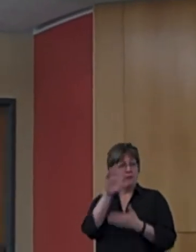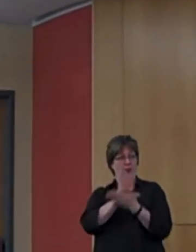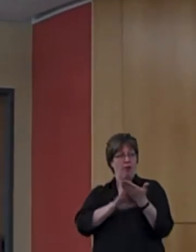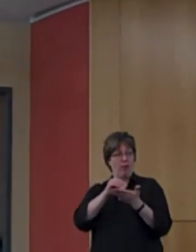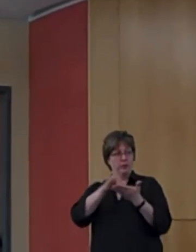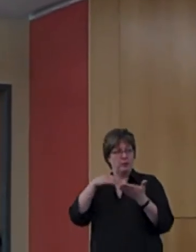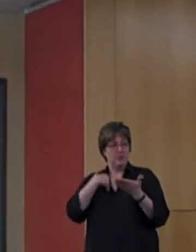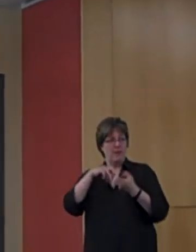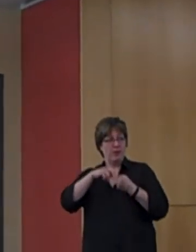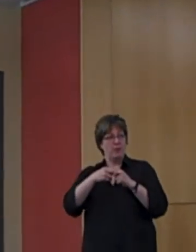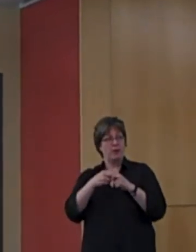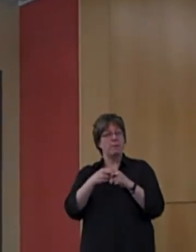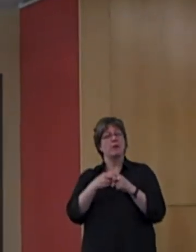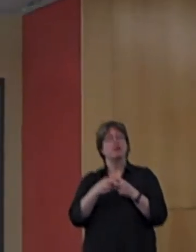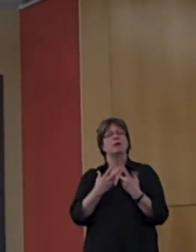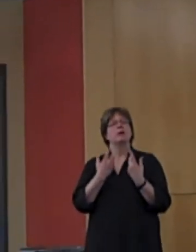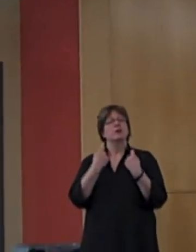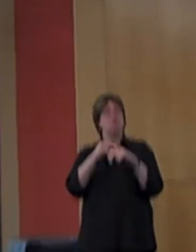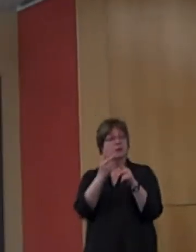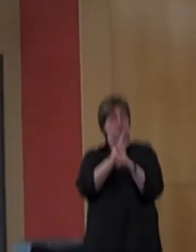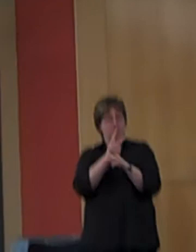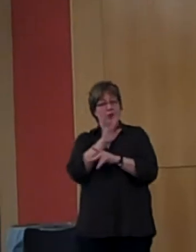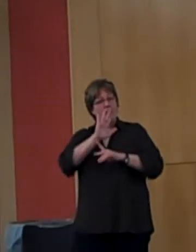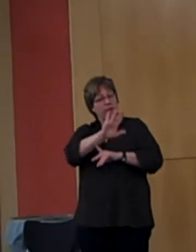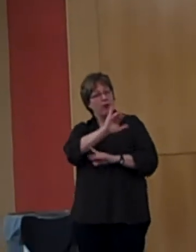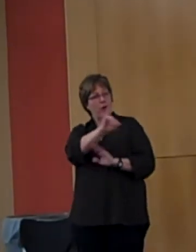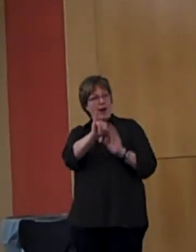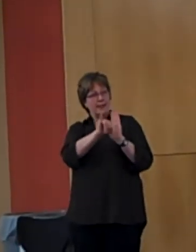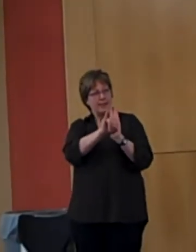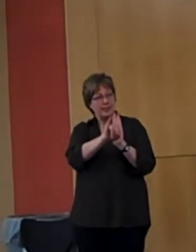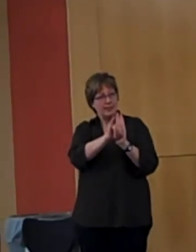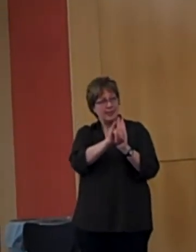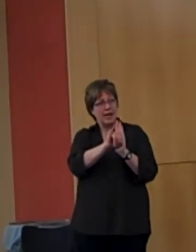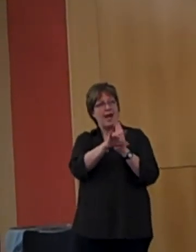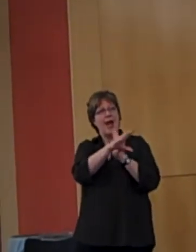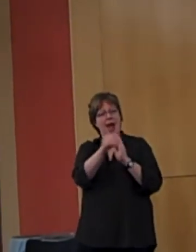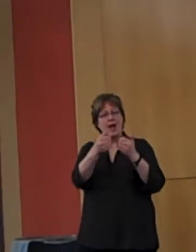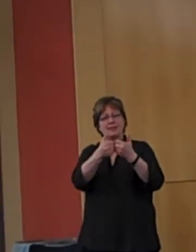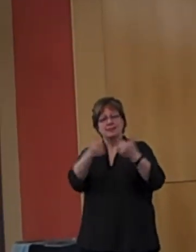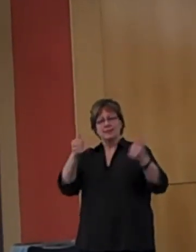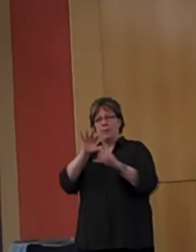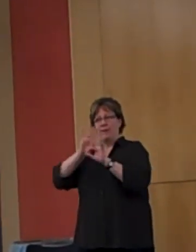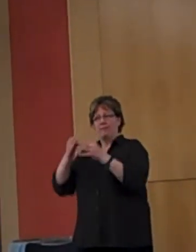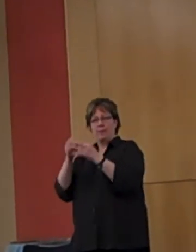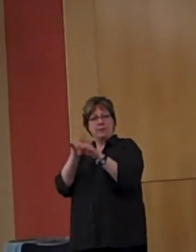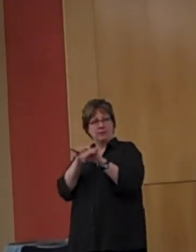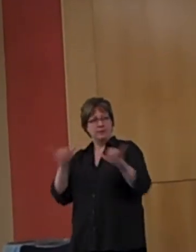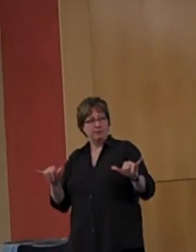one's identity apart from family and parents, having questions about one's religion or